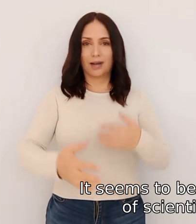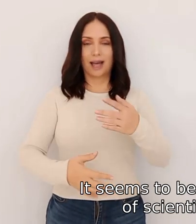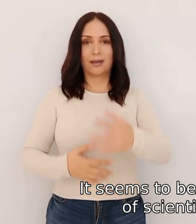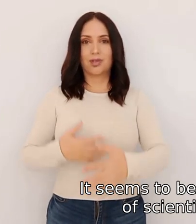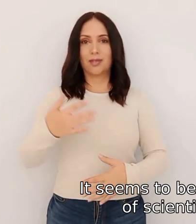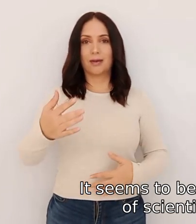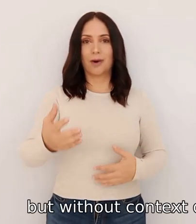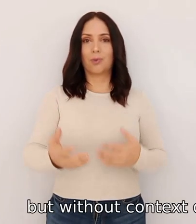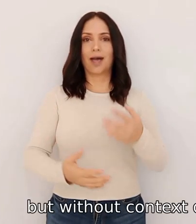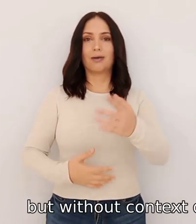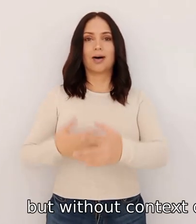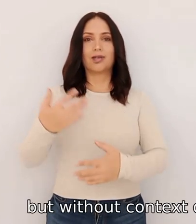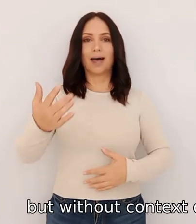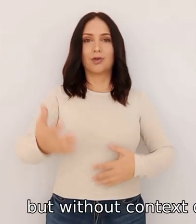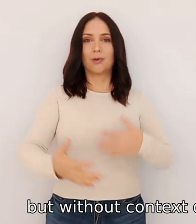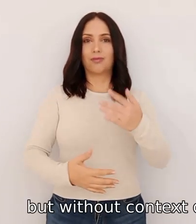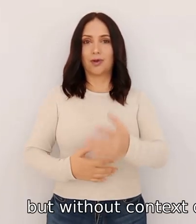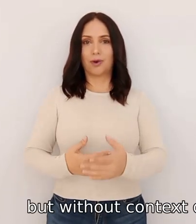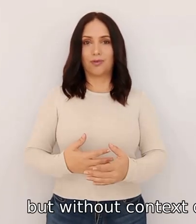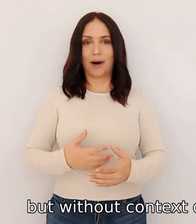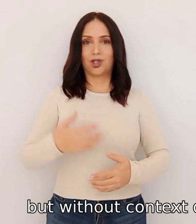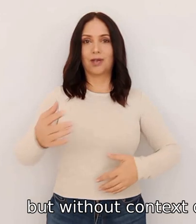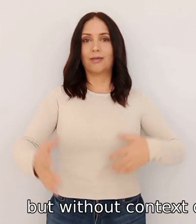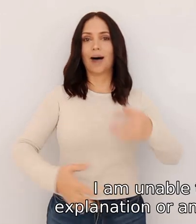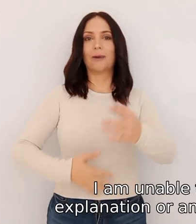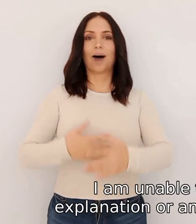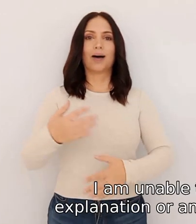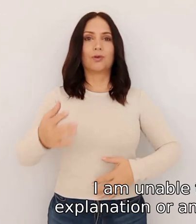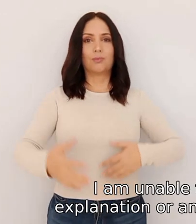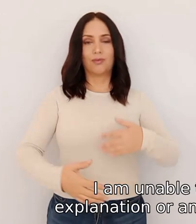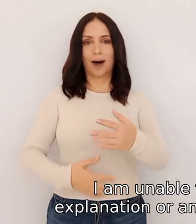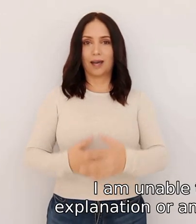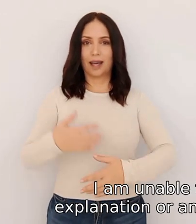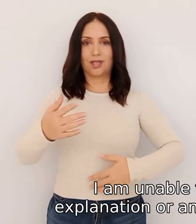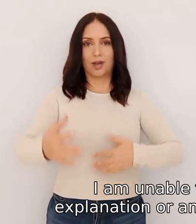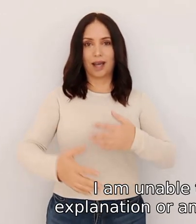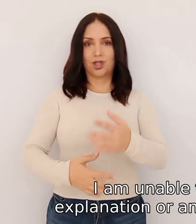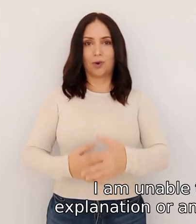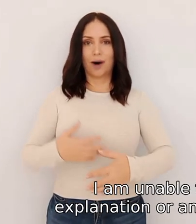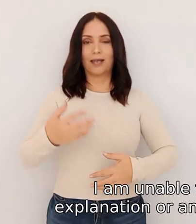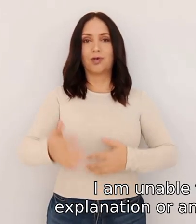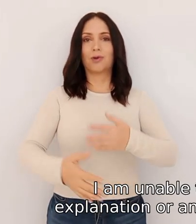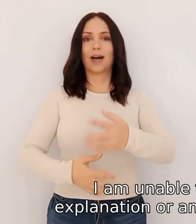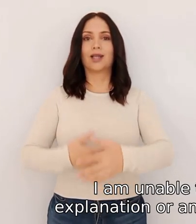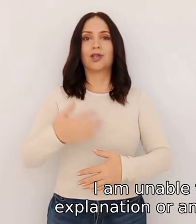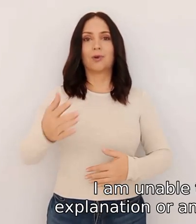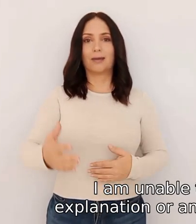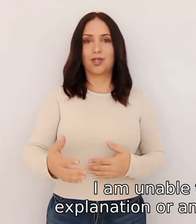names but without context or further information i am unable to provide an explanation or answer related to it